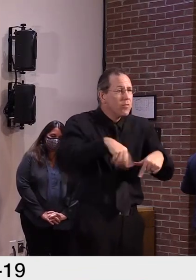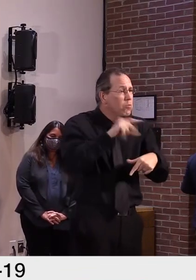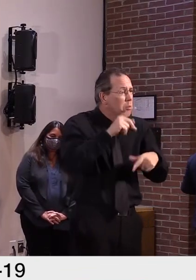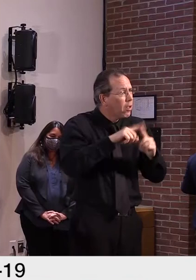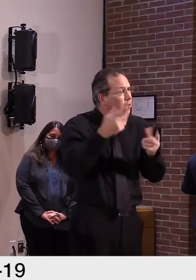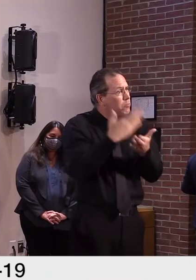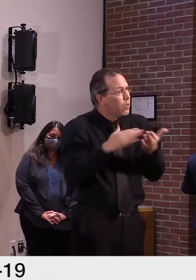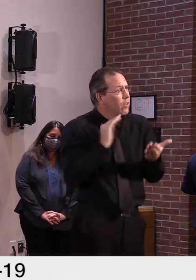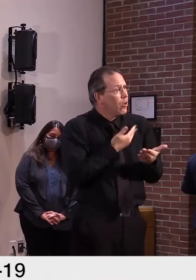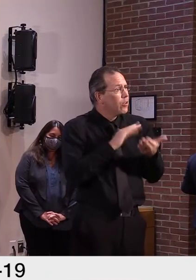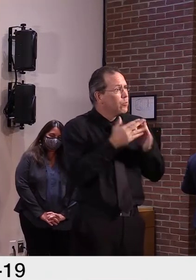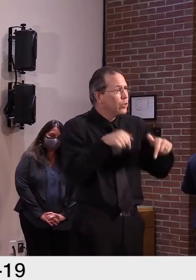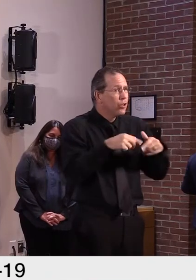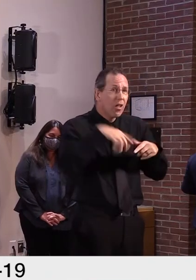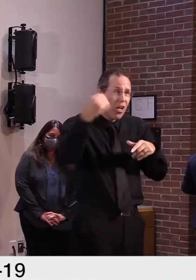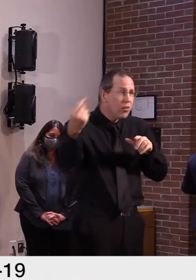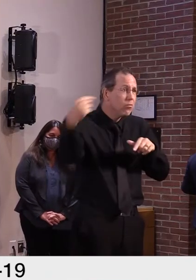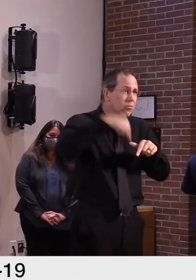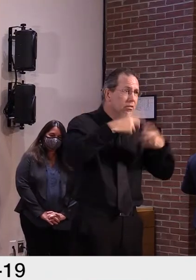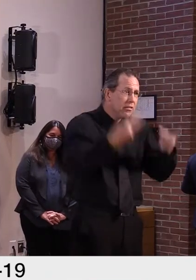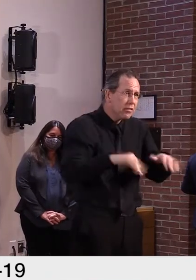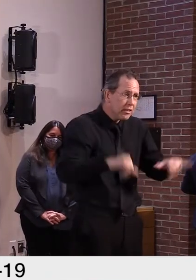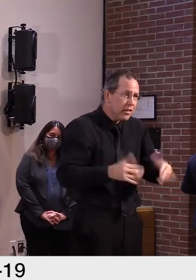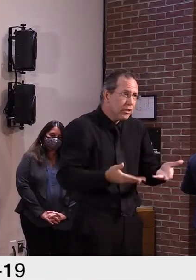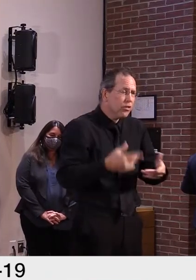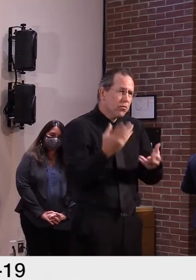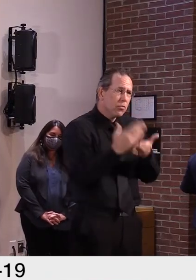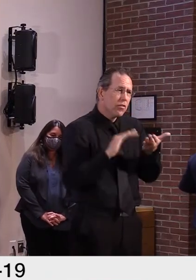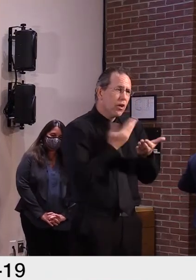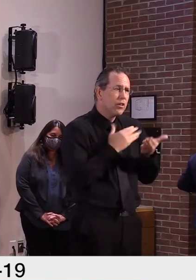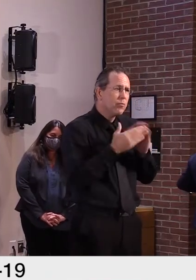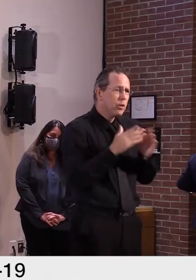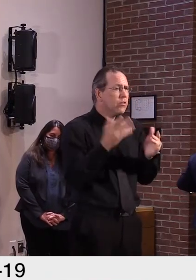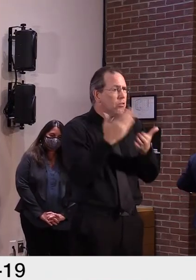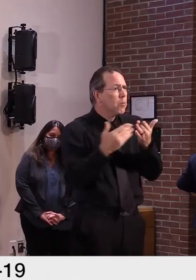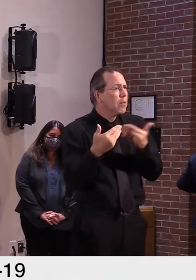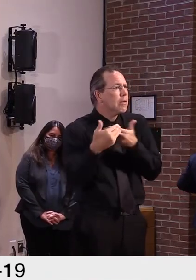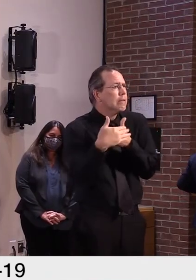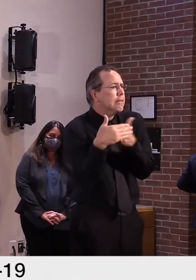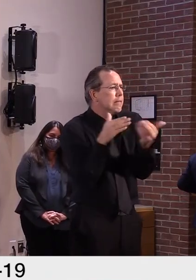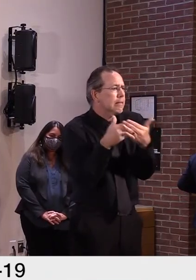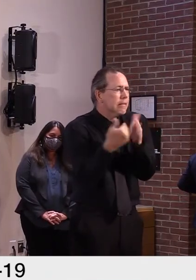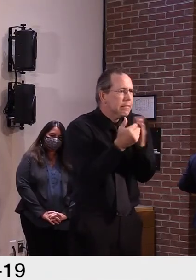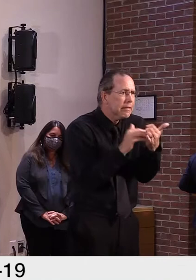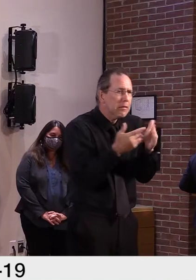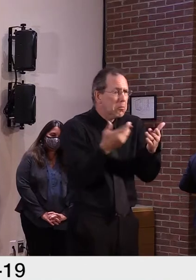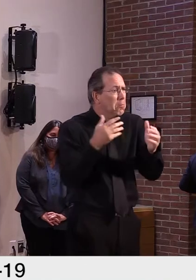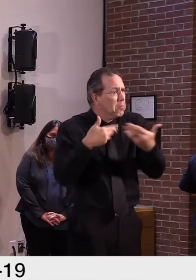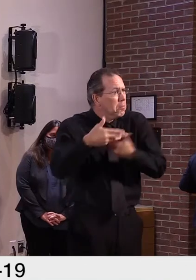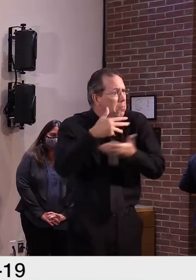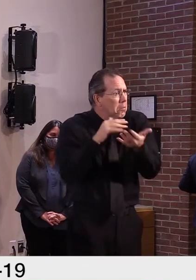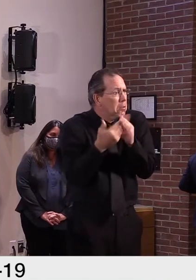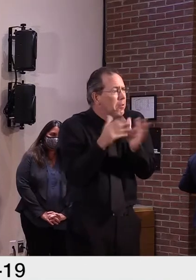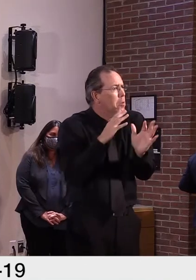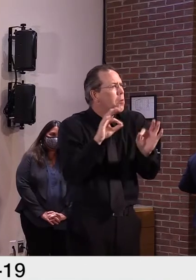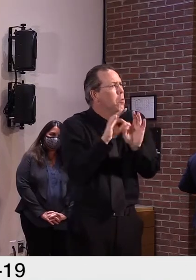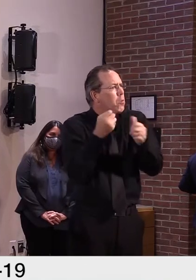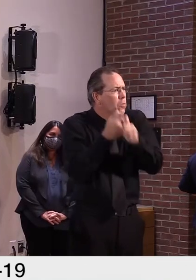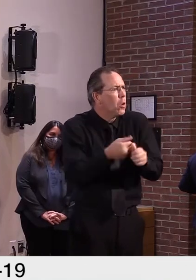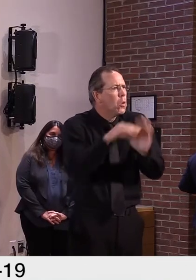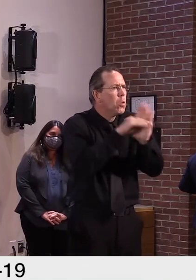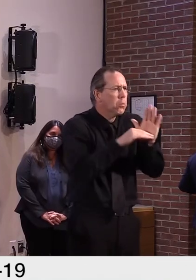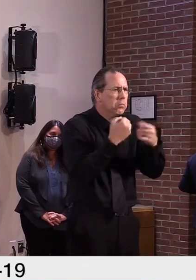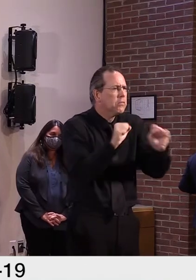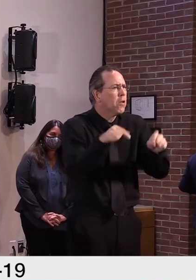facilities. This is testimony to the fact that those who are working in those facilities are actually abiding by